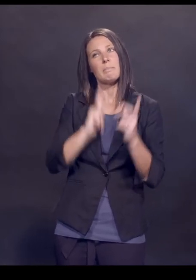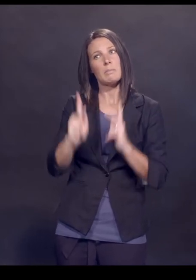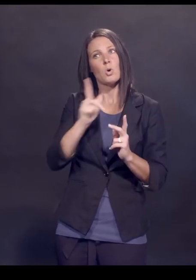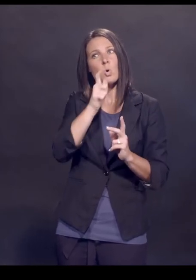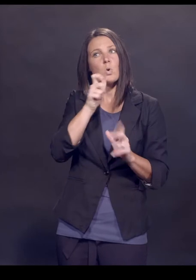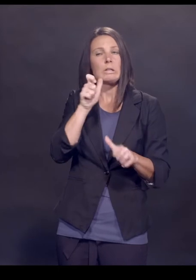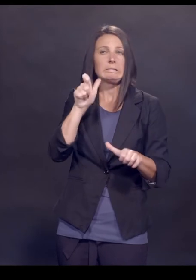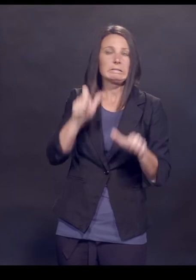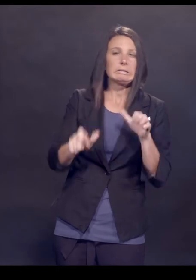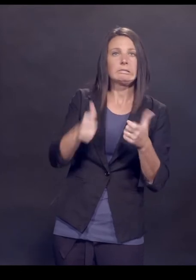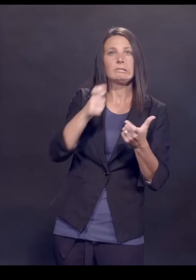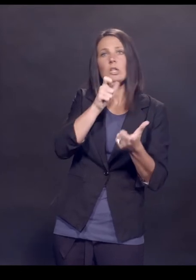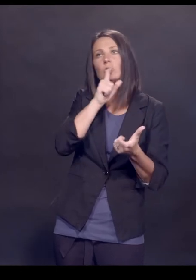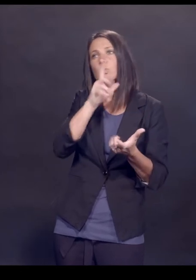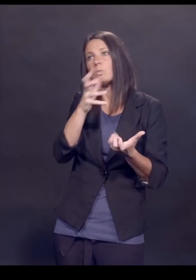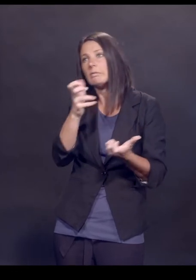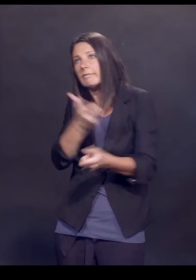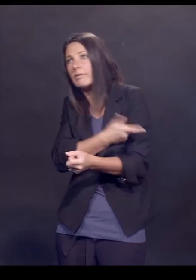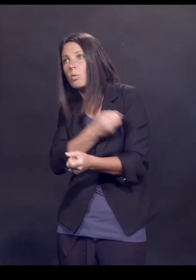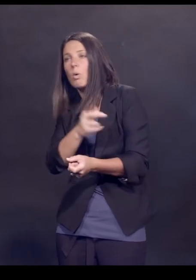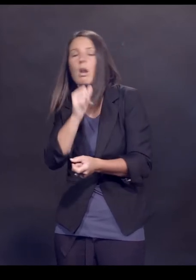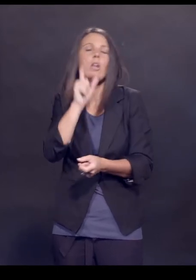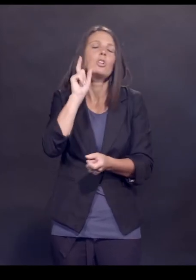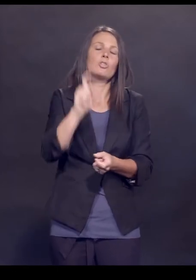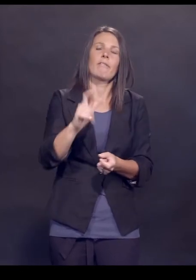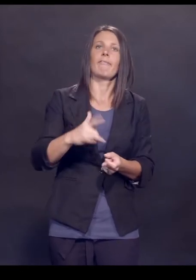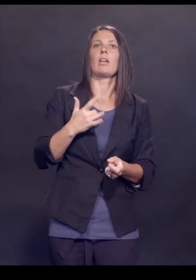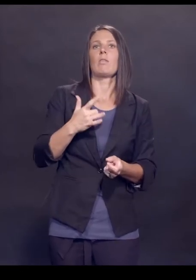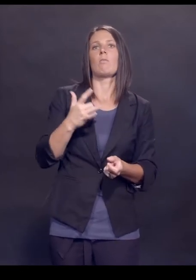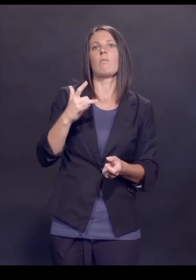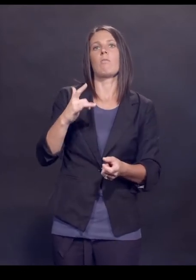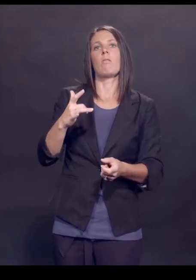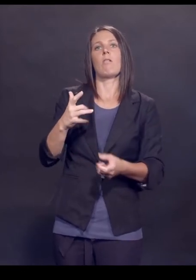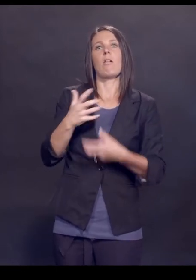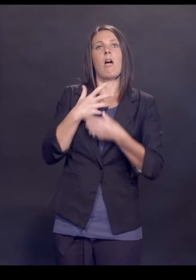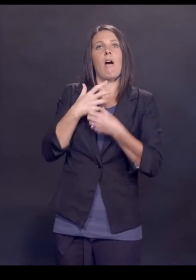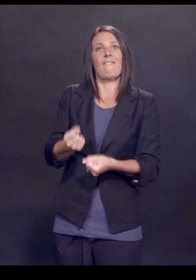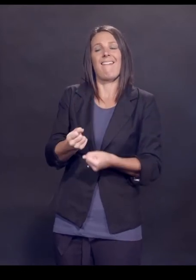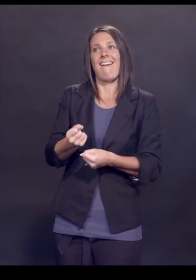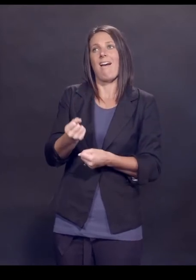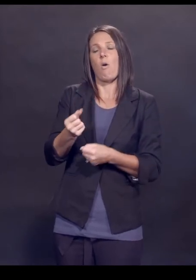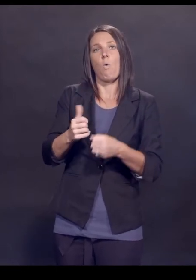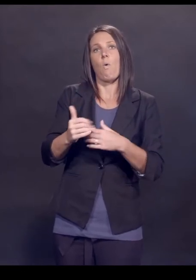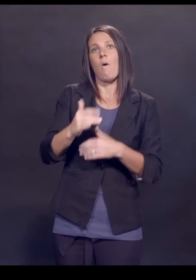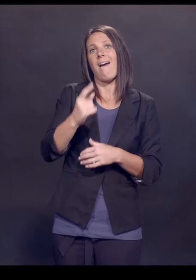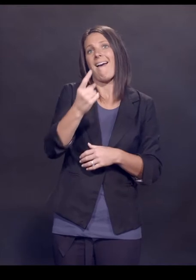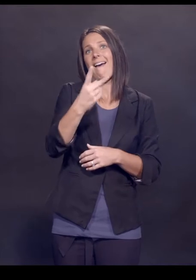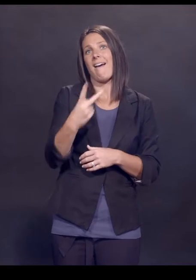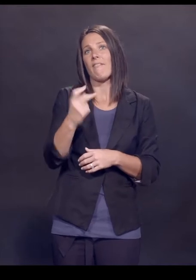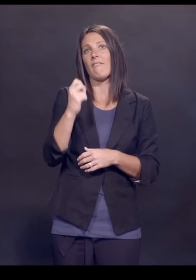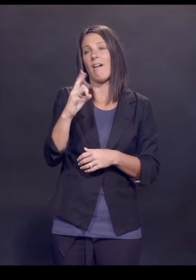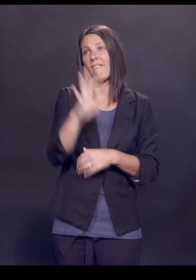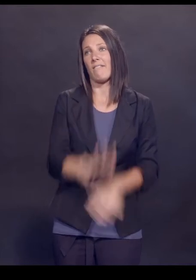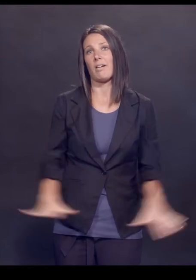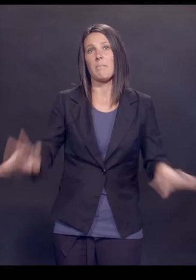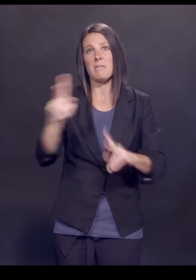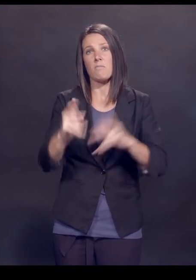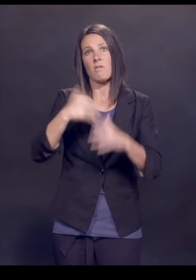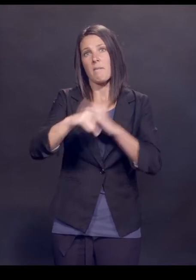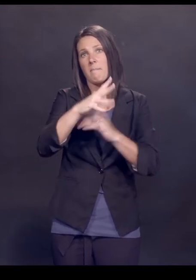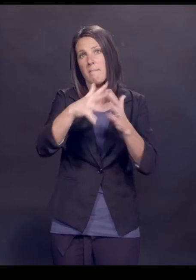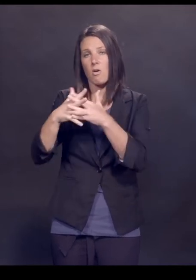the vaccine, they should have been reassured by the fact that it's been given to half of the American population. So, you have an enormous